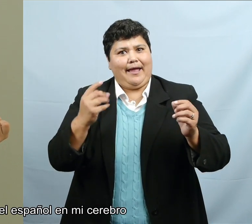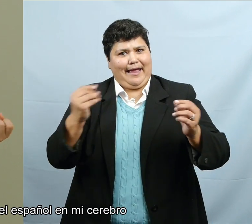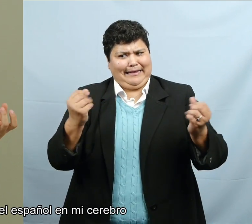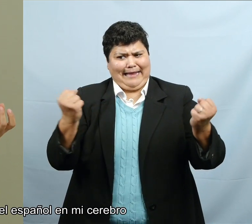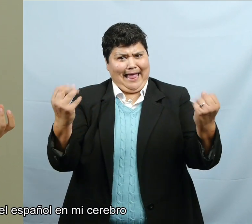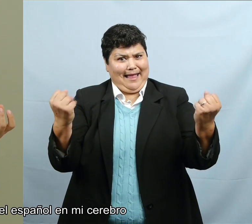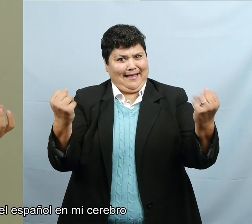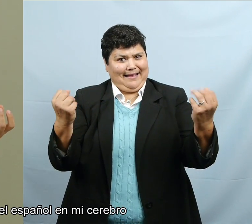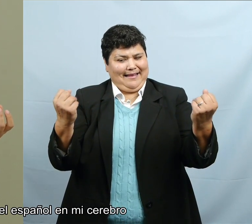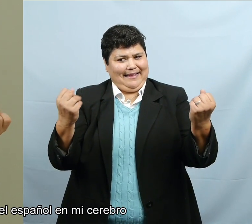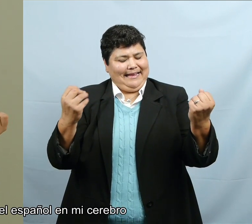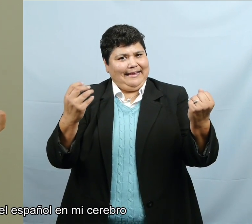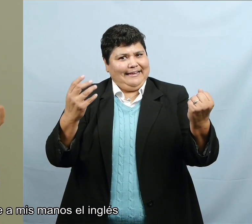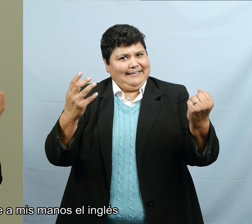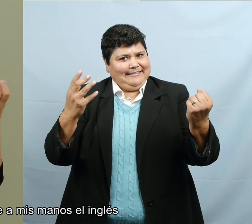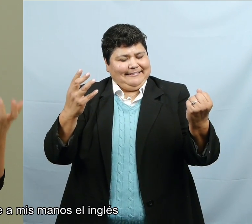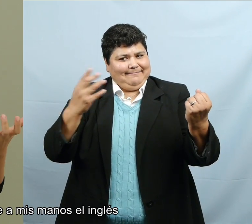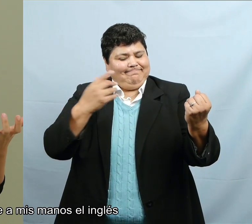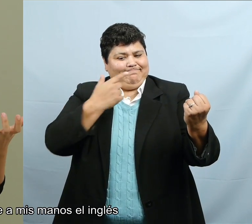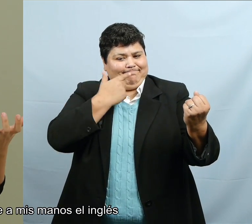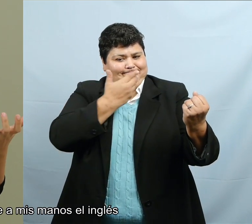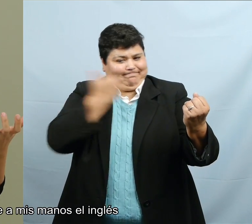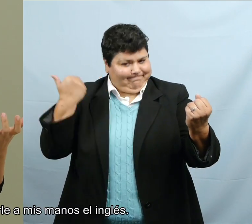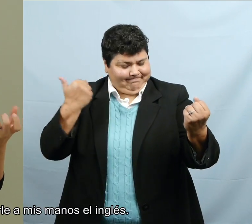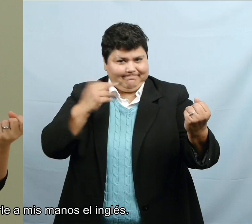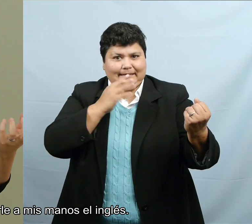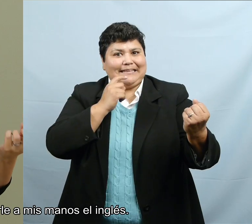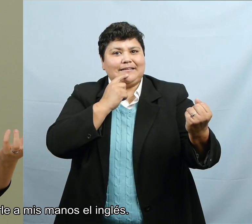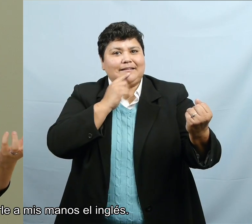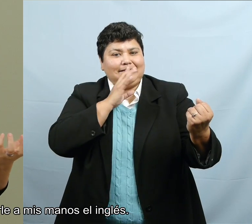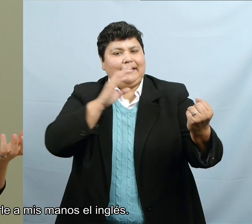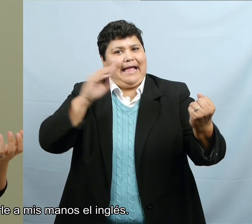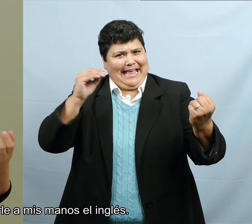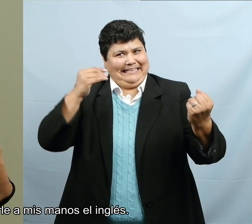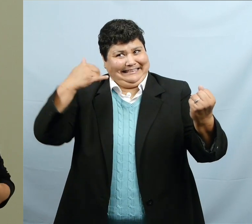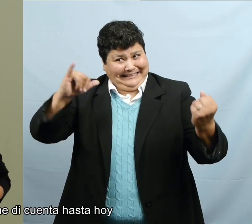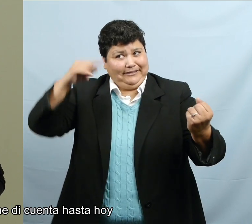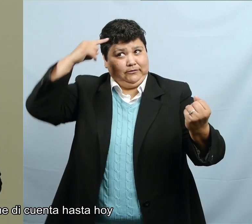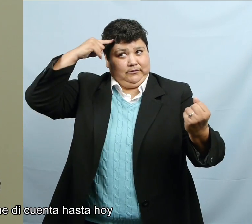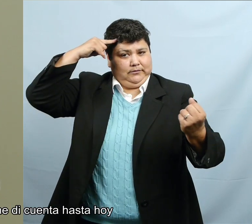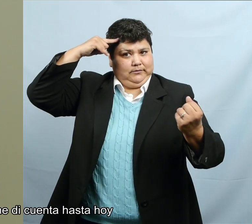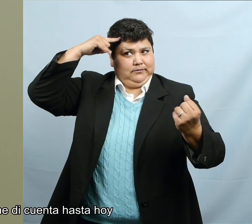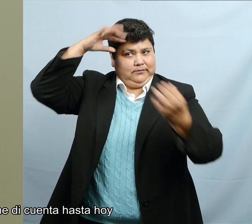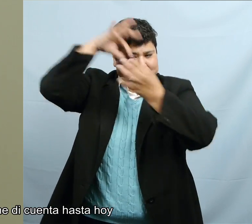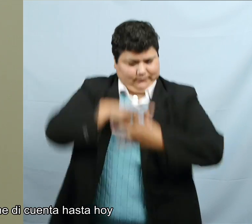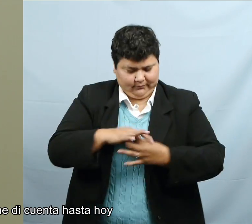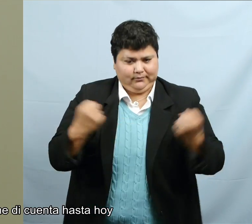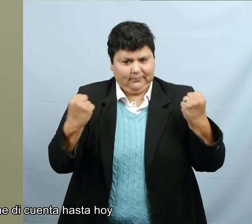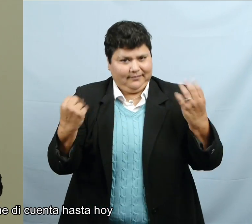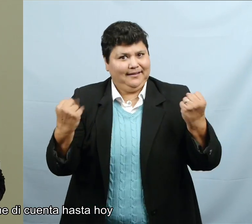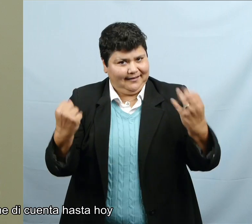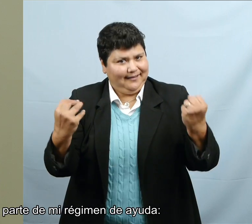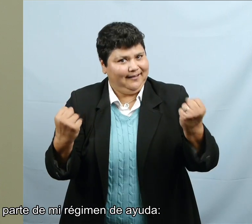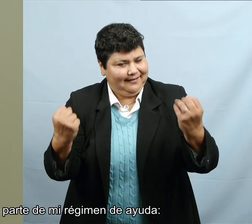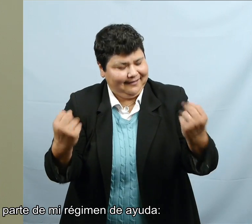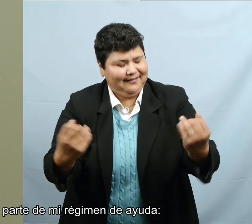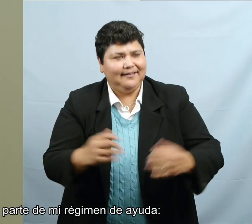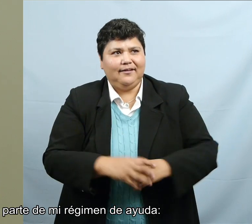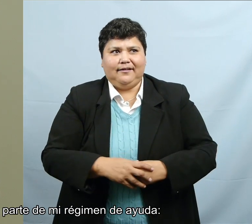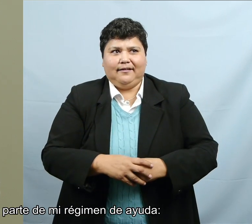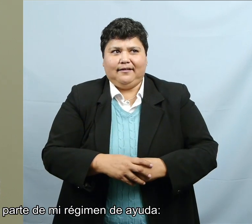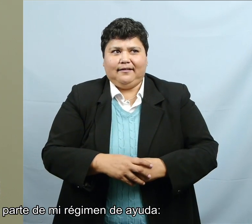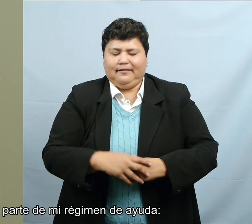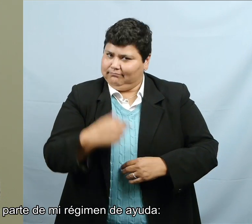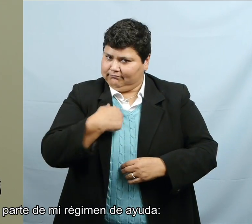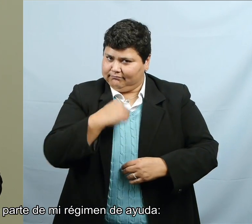you know, from Spanish in my brain to tell my hands the English without telling my hands the English. I mean, I really, I didn't realize till today that that's